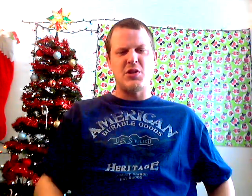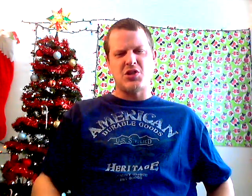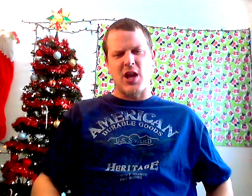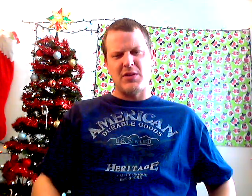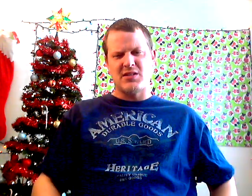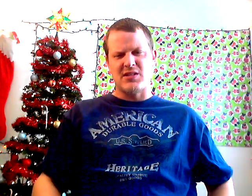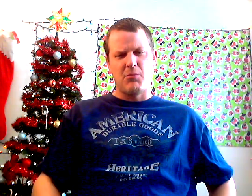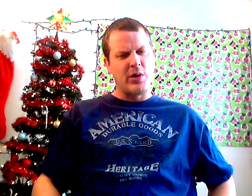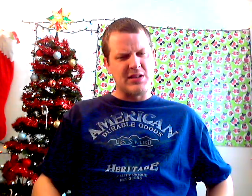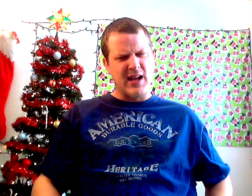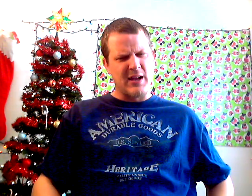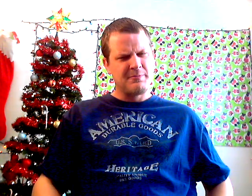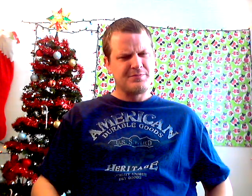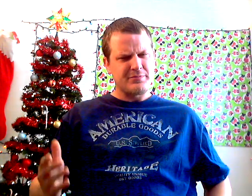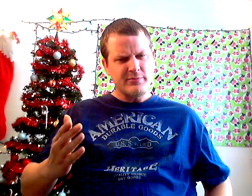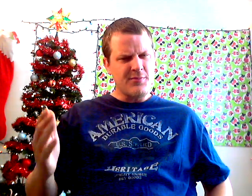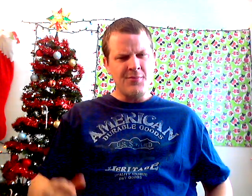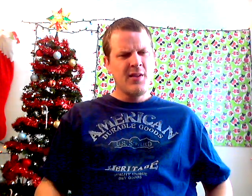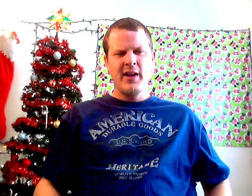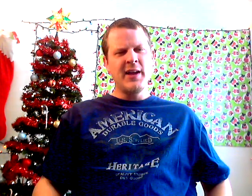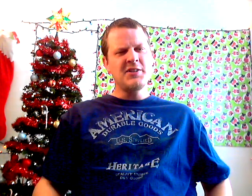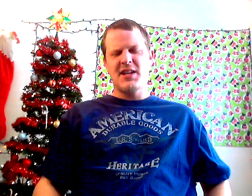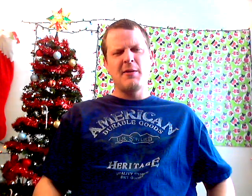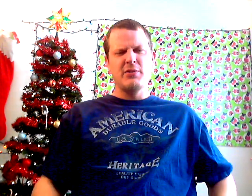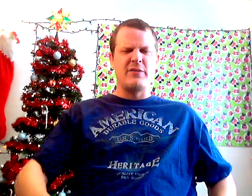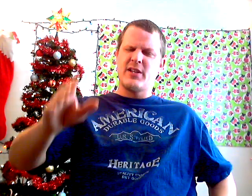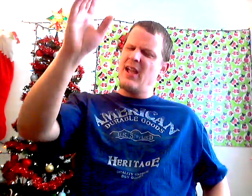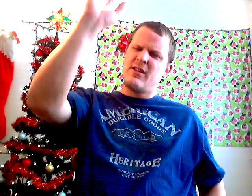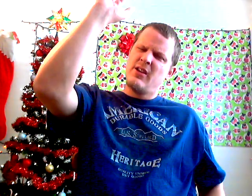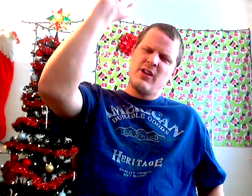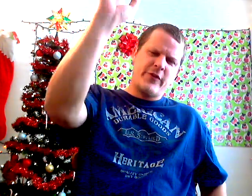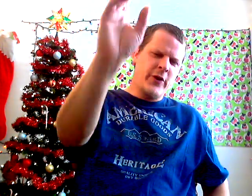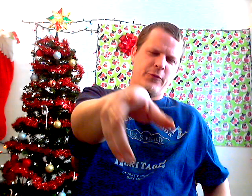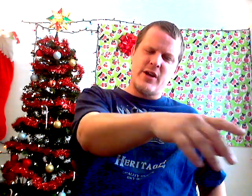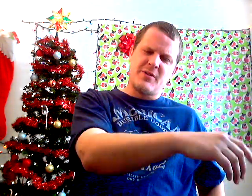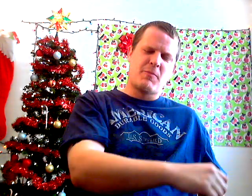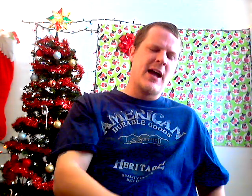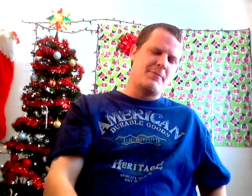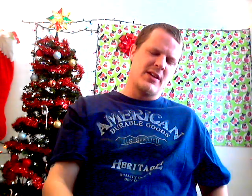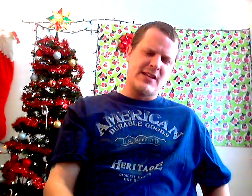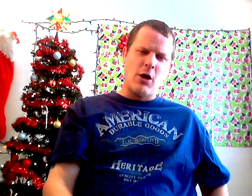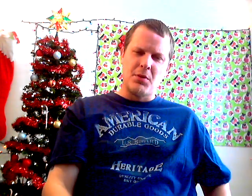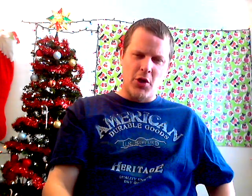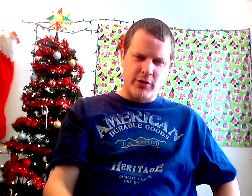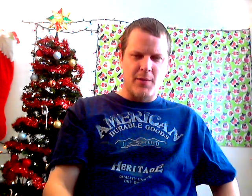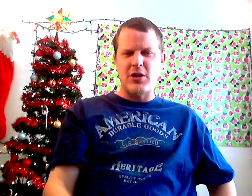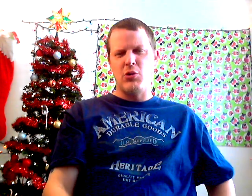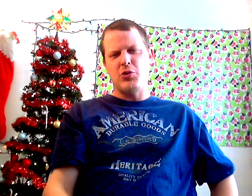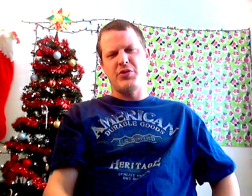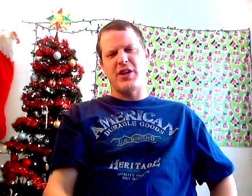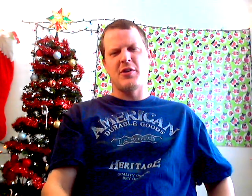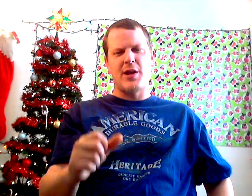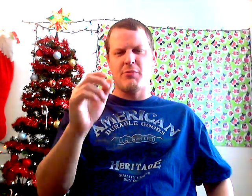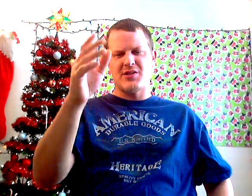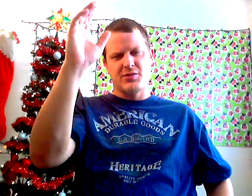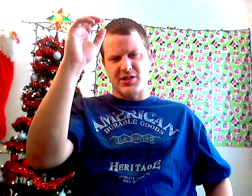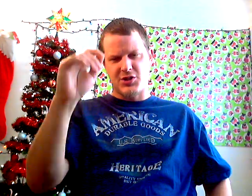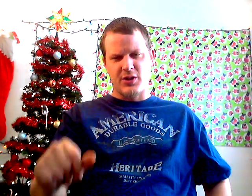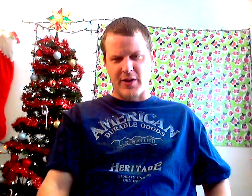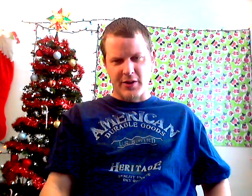champion at some point in time? I just can't believe it. Again, feel free to pipe in down below and let me know who you think are eight wrestlers that should have